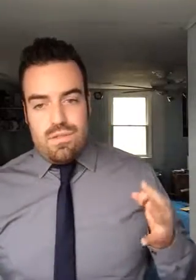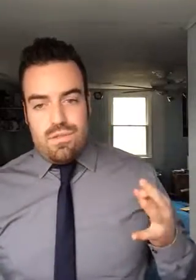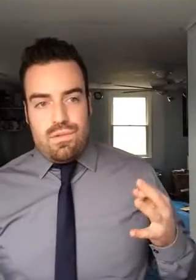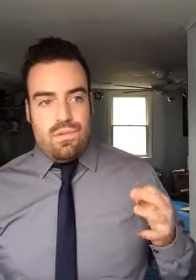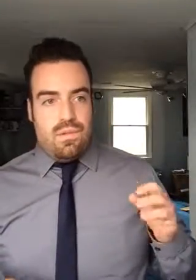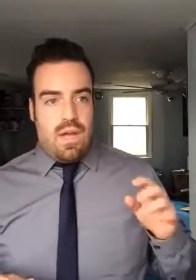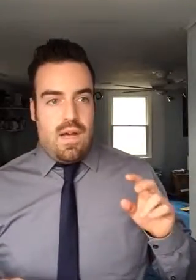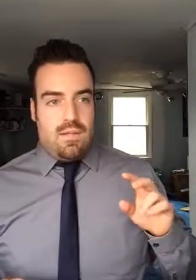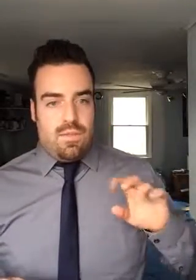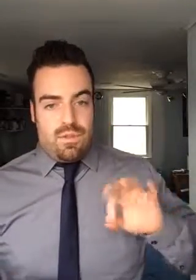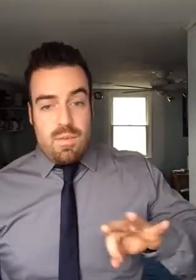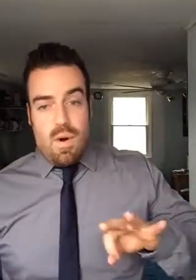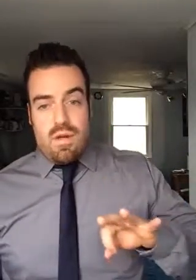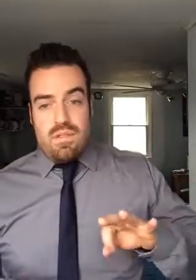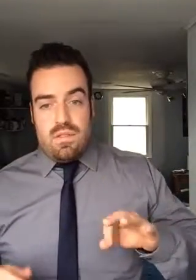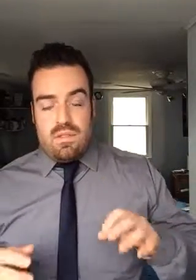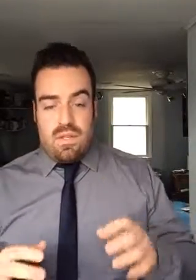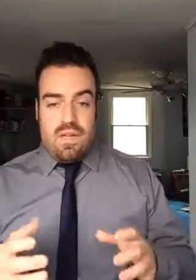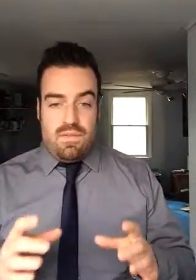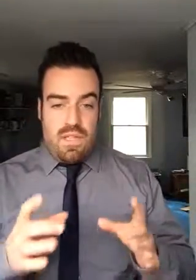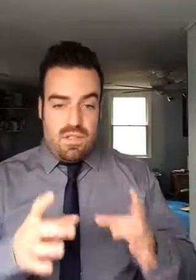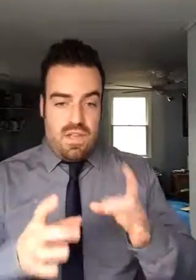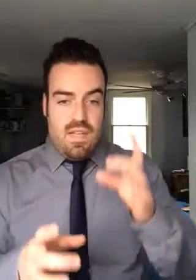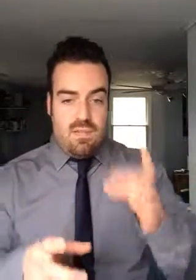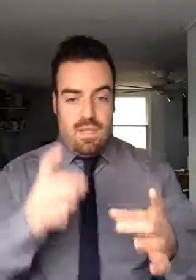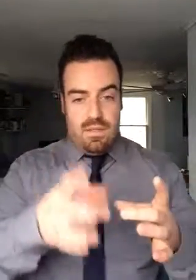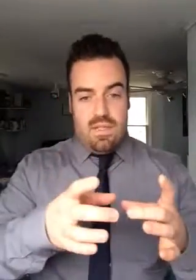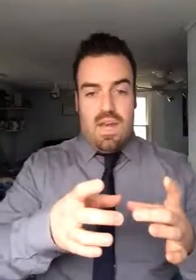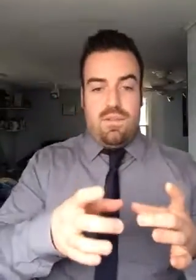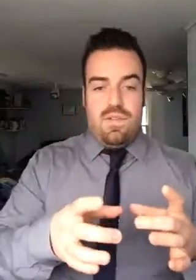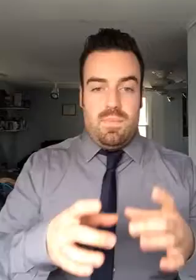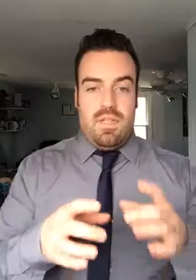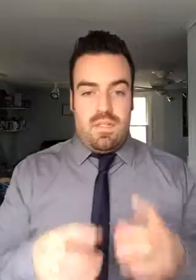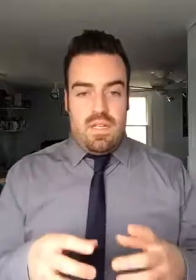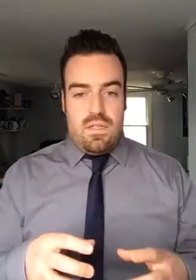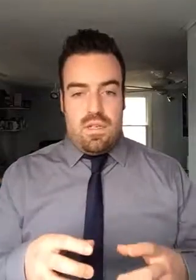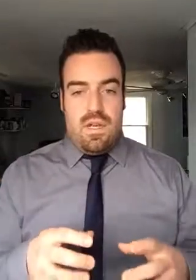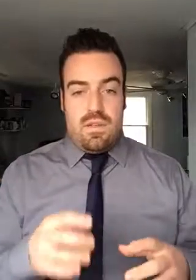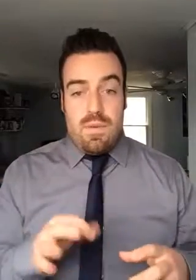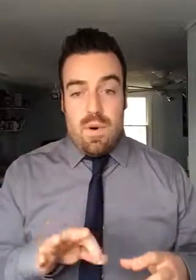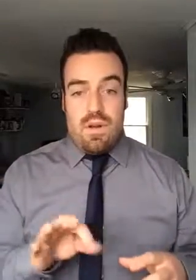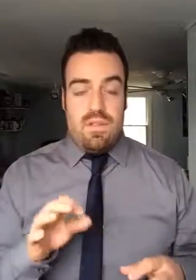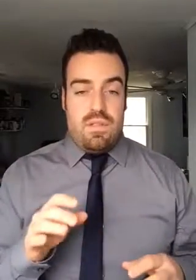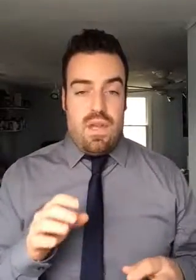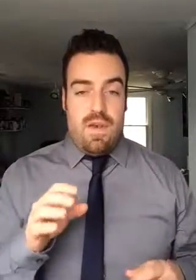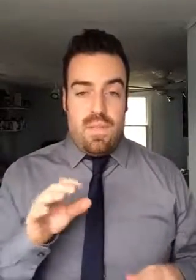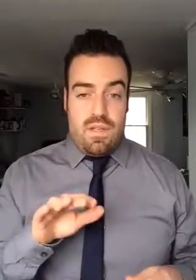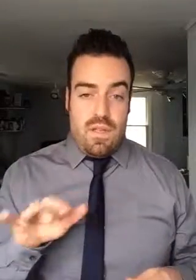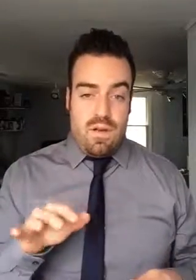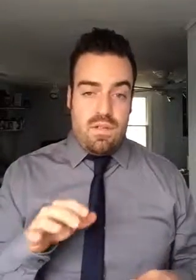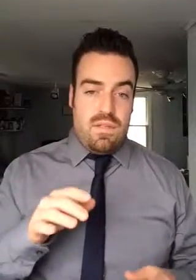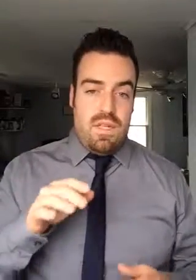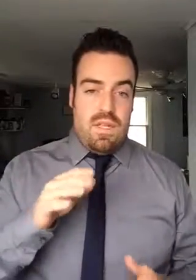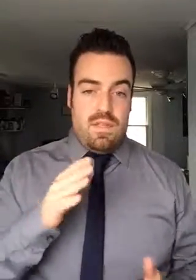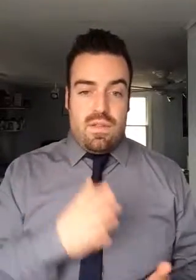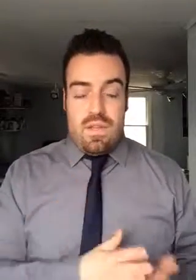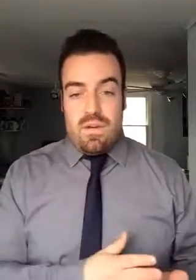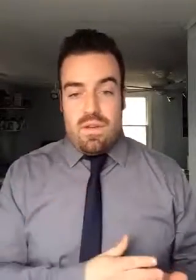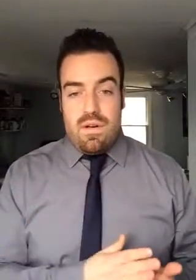three parts, kind of each side. The medial and lateral is split into each three parts into thirds. So the inner third